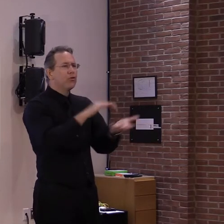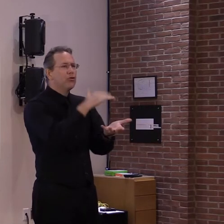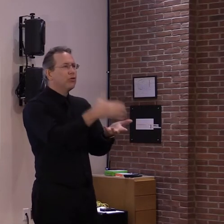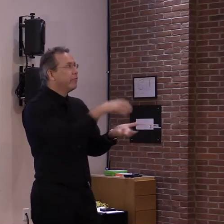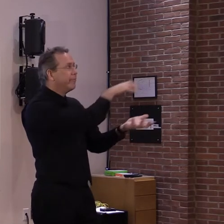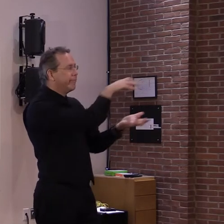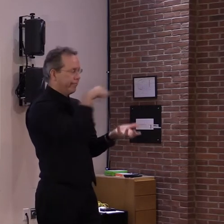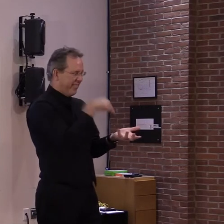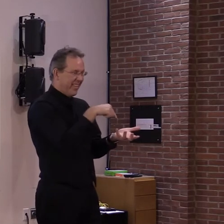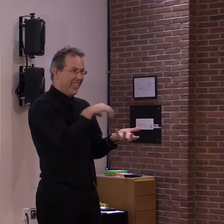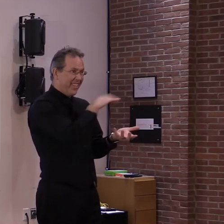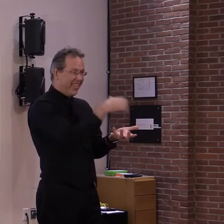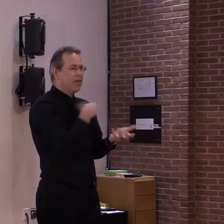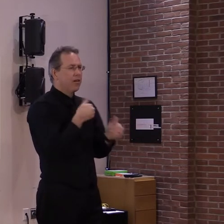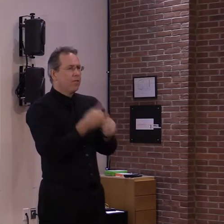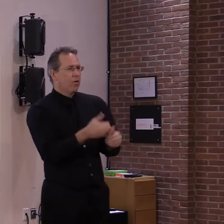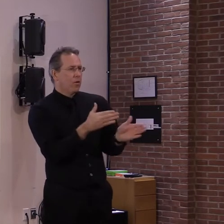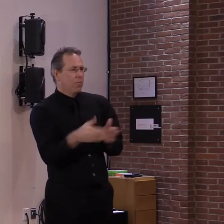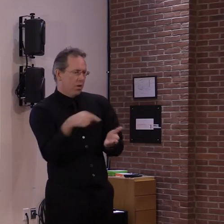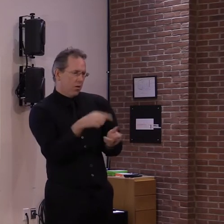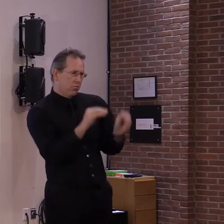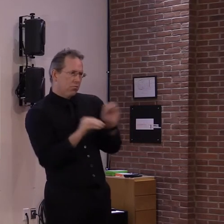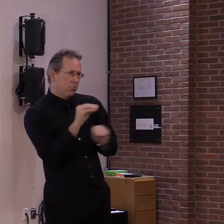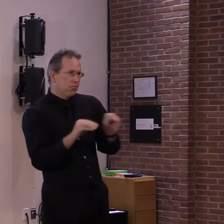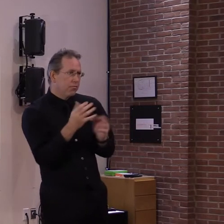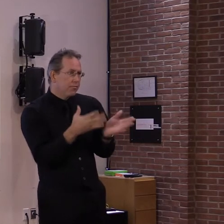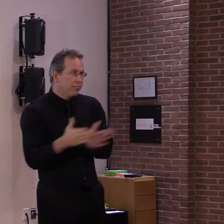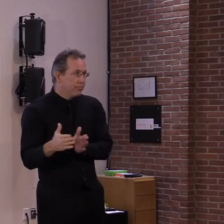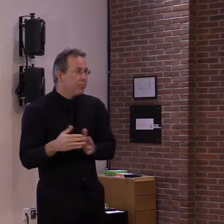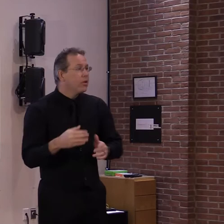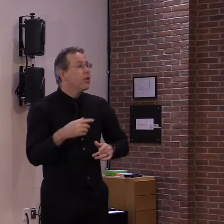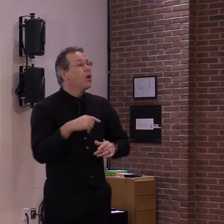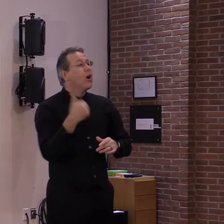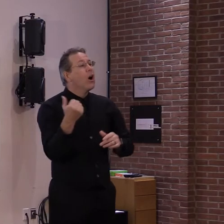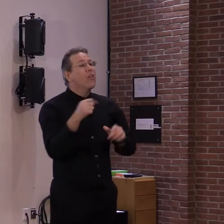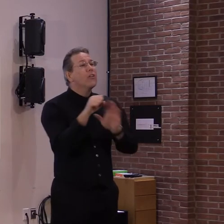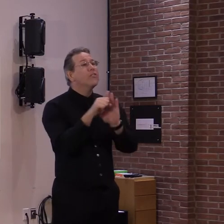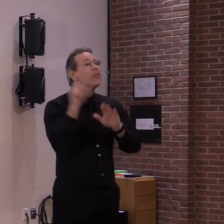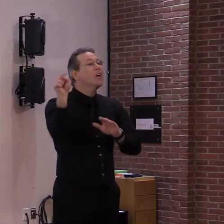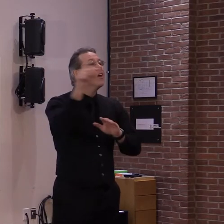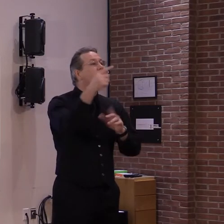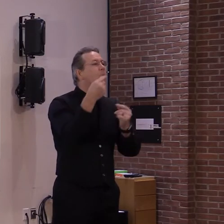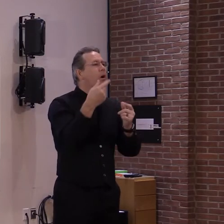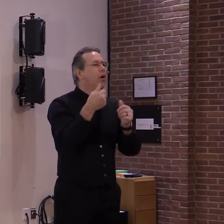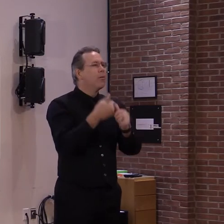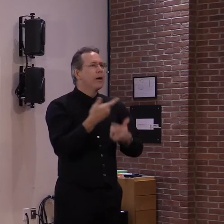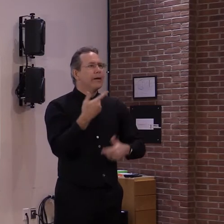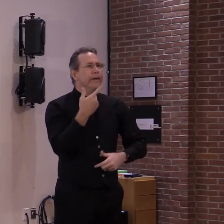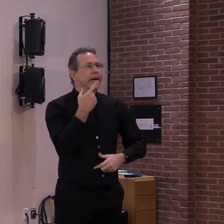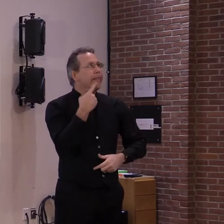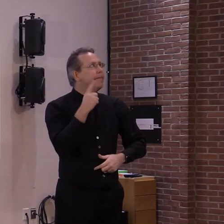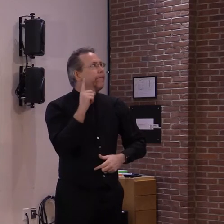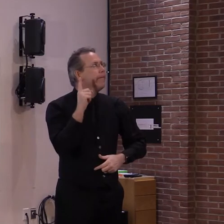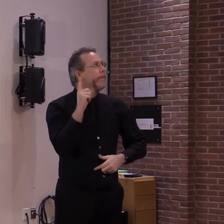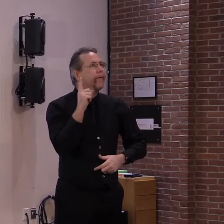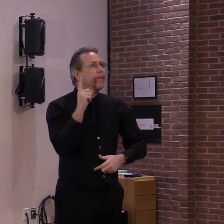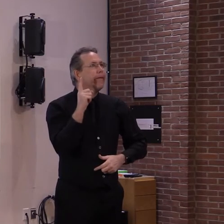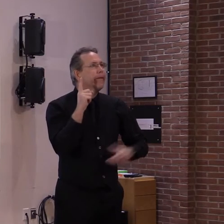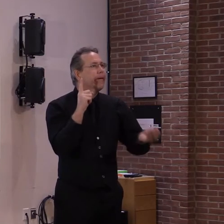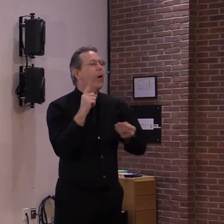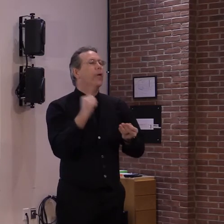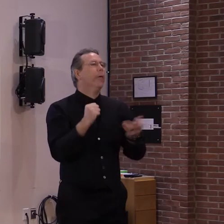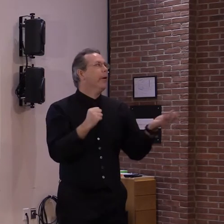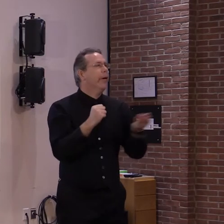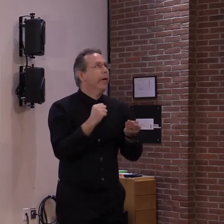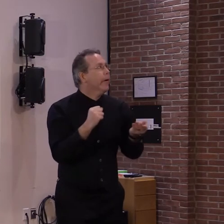I've seen other states that have sort of opened up on a wing and a prayer that there will be more allocation coming in,